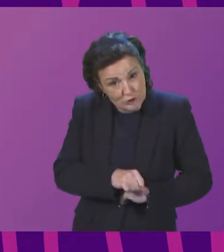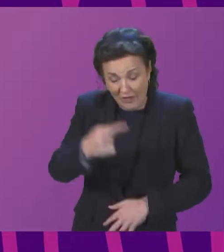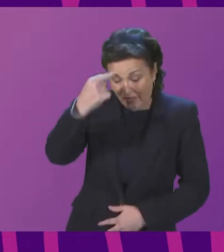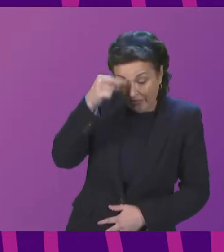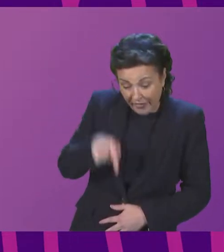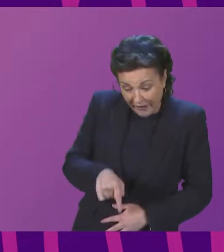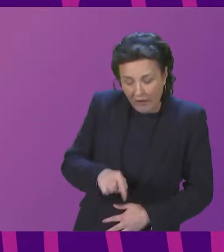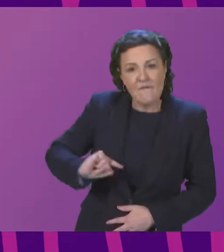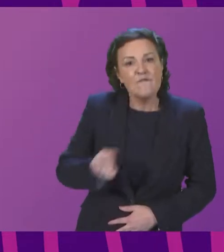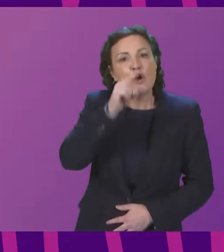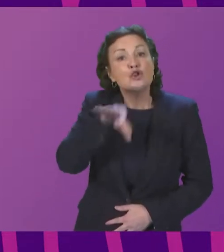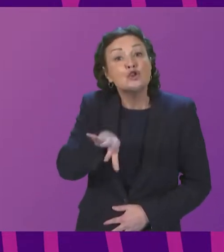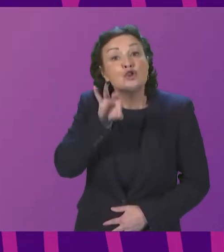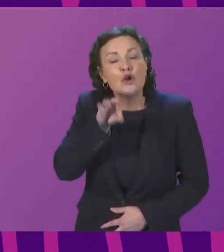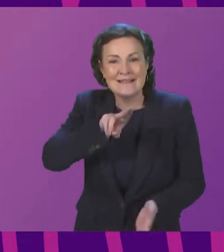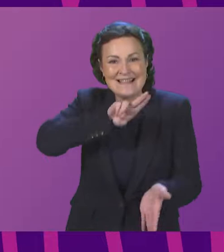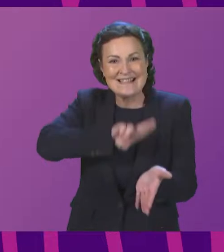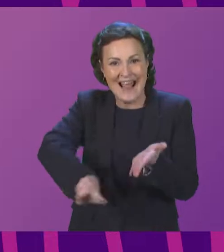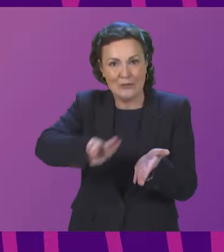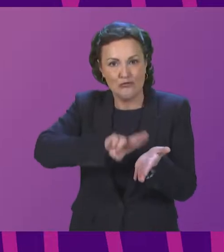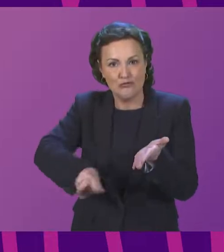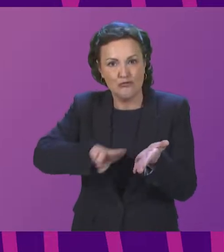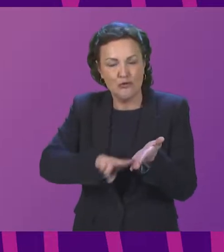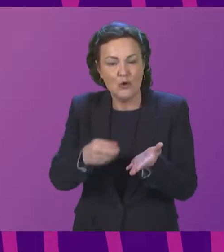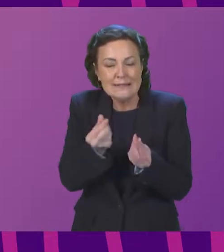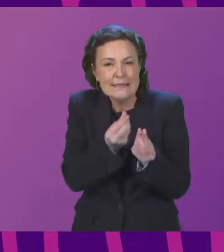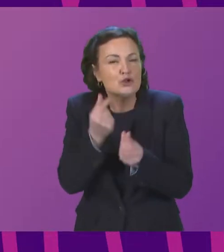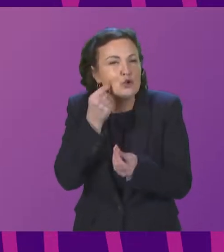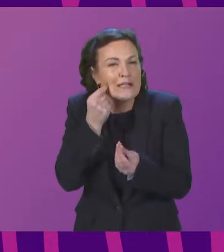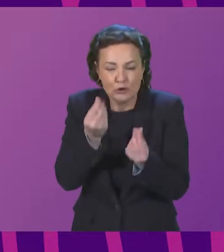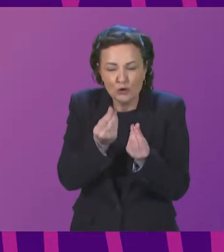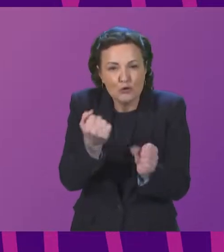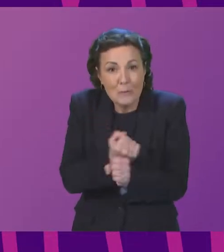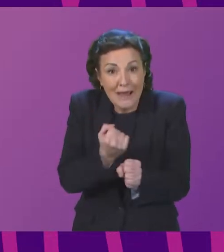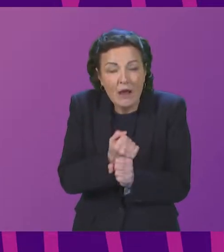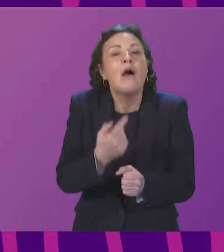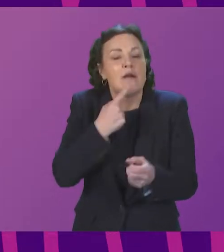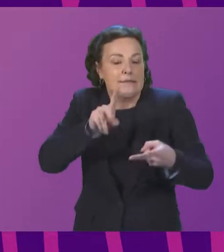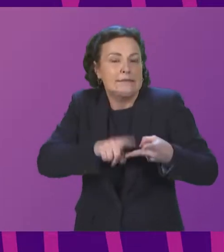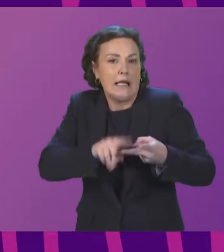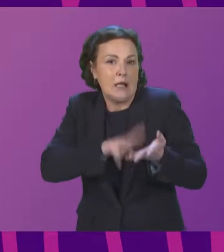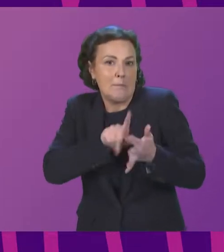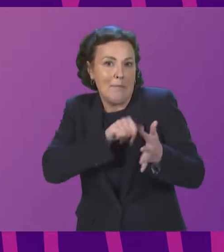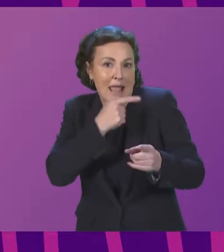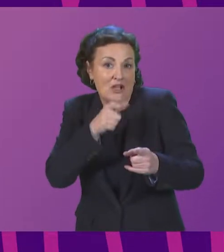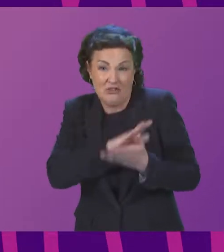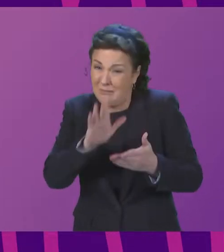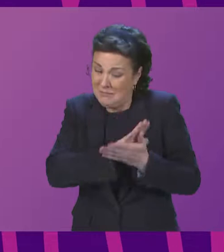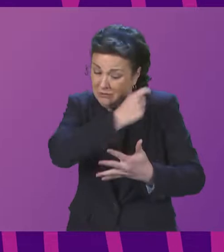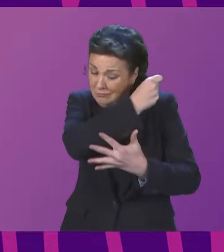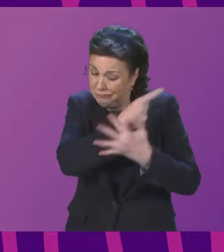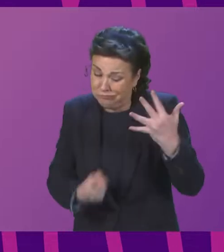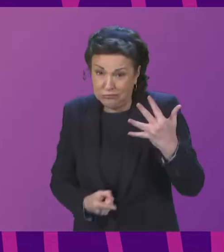tissue repair should be the first choice for all primary inguinal hernias, most recurrent inguinal hernias, most femoral hernias,